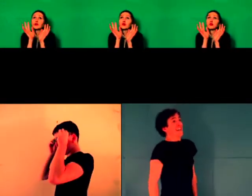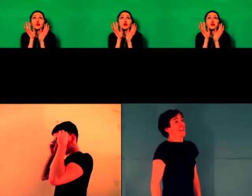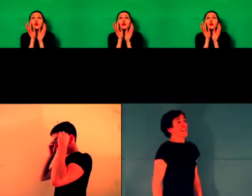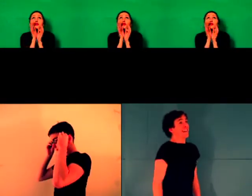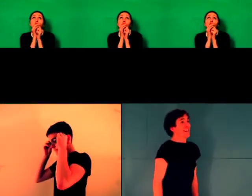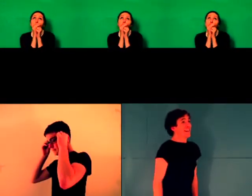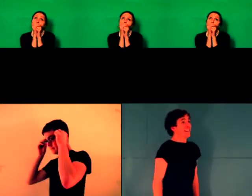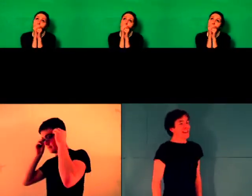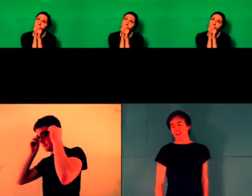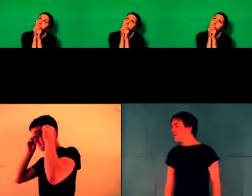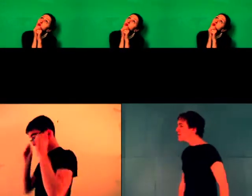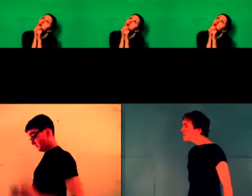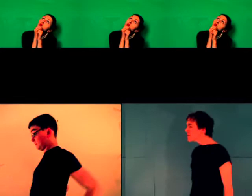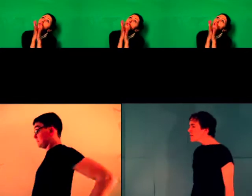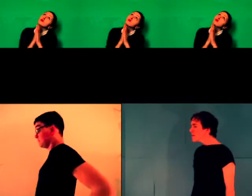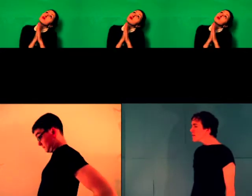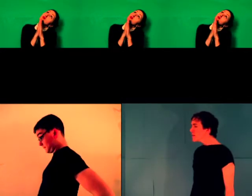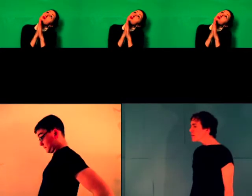brief word with you, please?